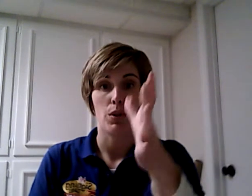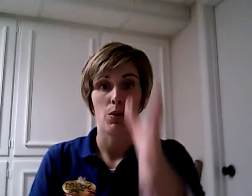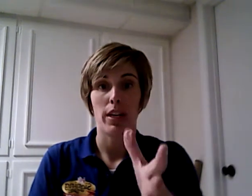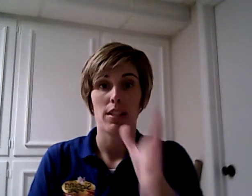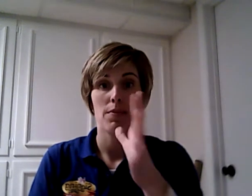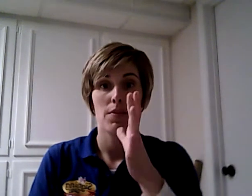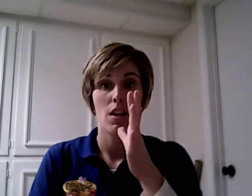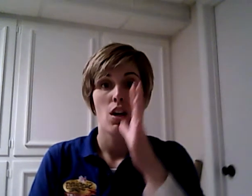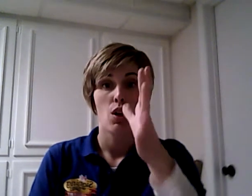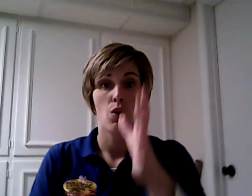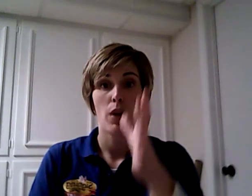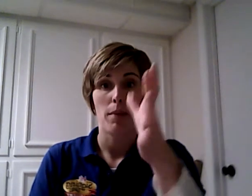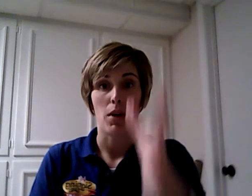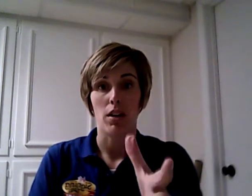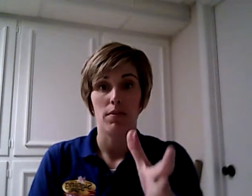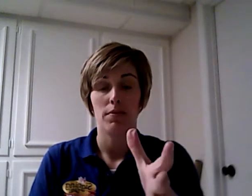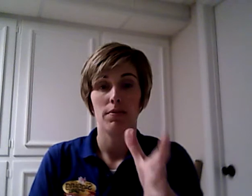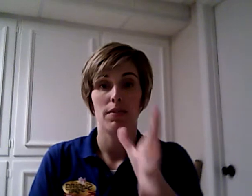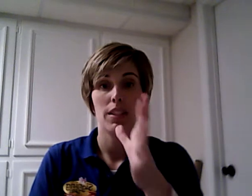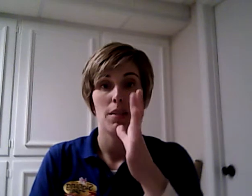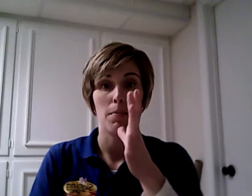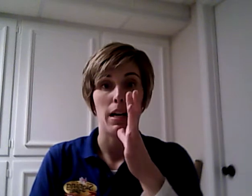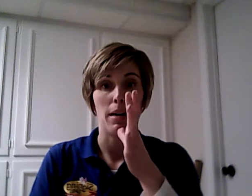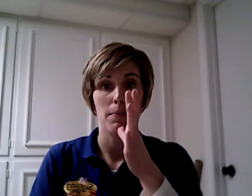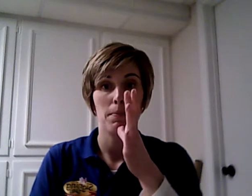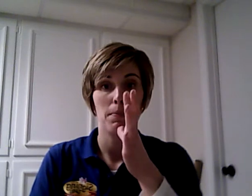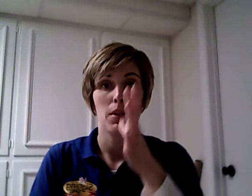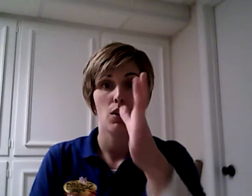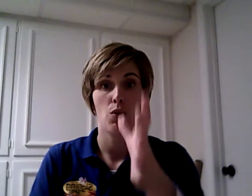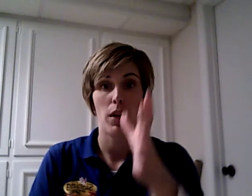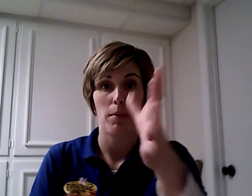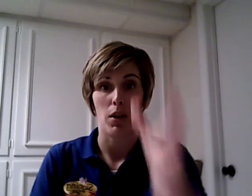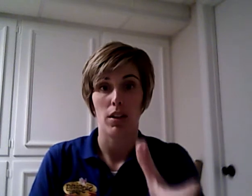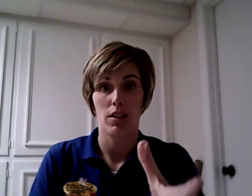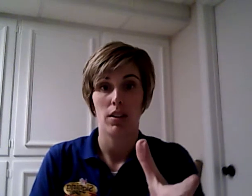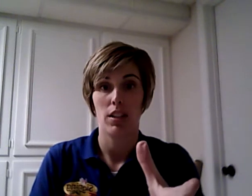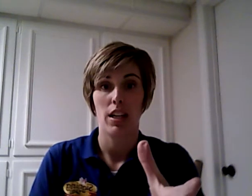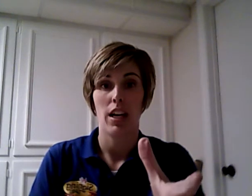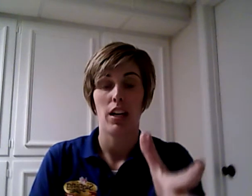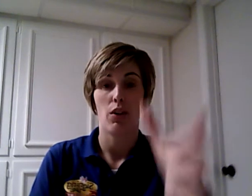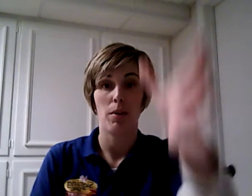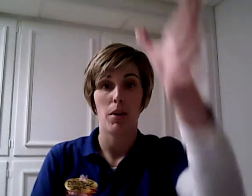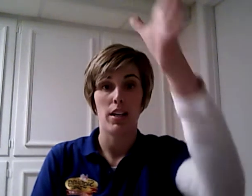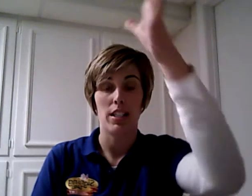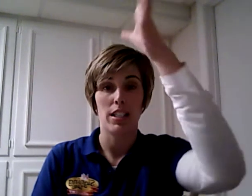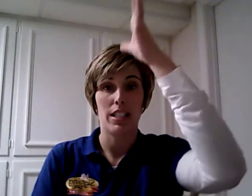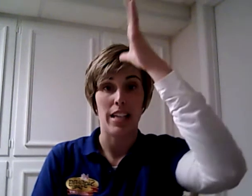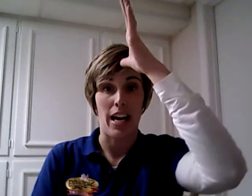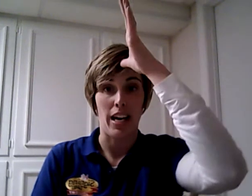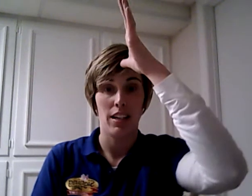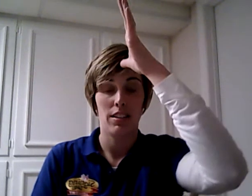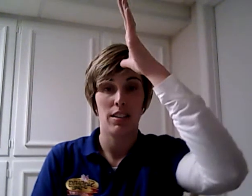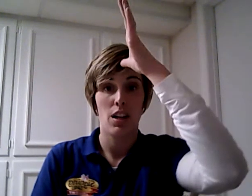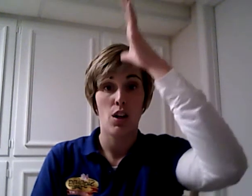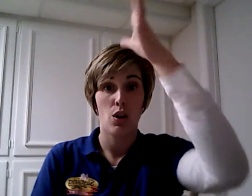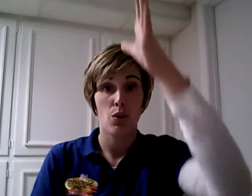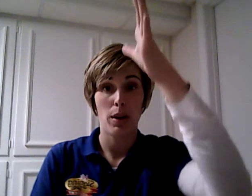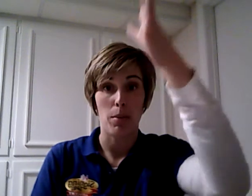twice. Grandma. Mom. Grandma. And grandpa is dad. Grandpa.